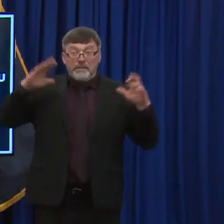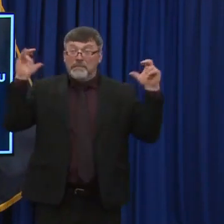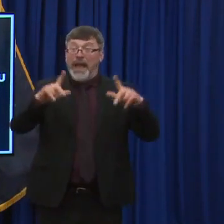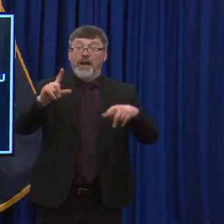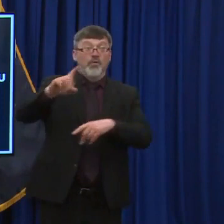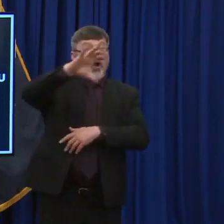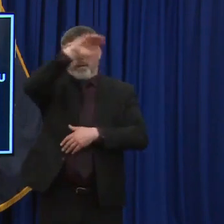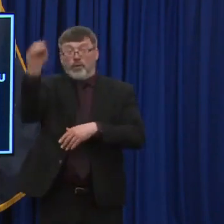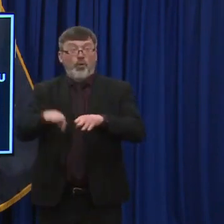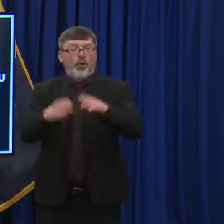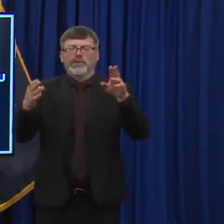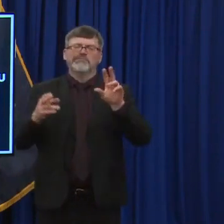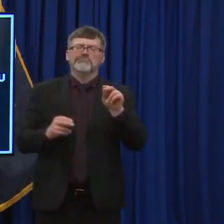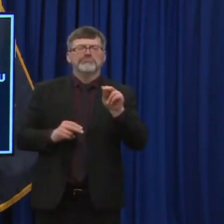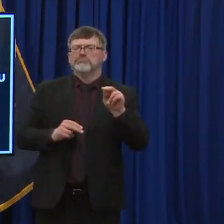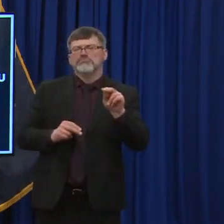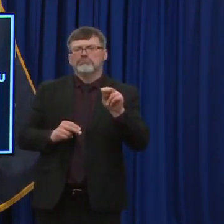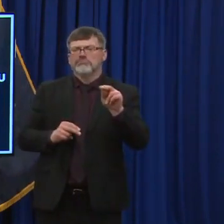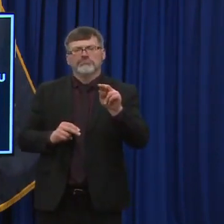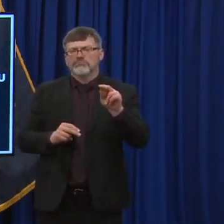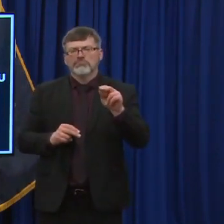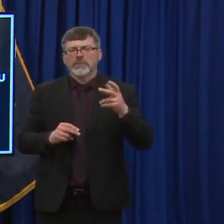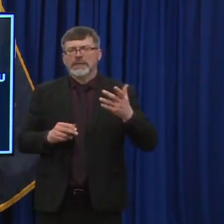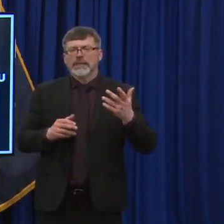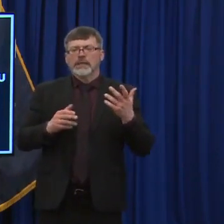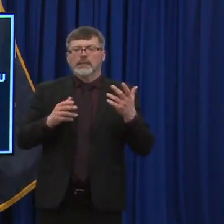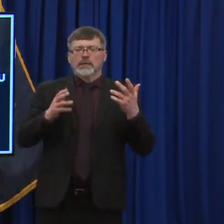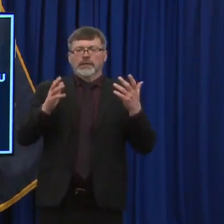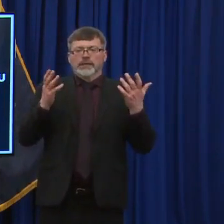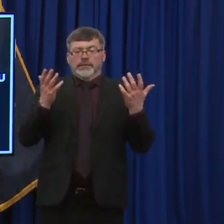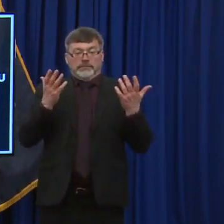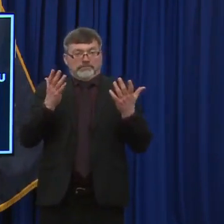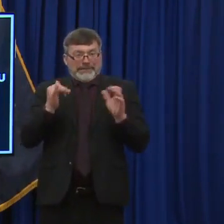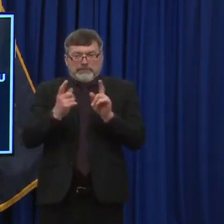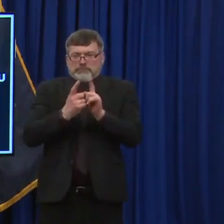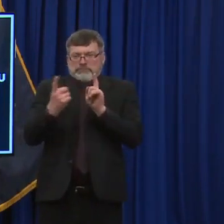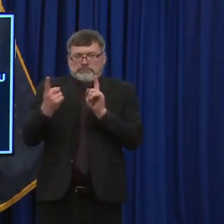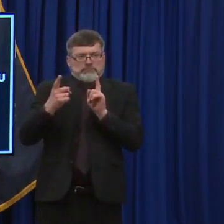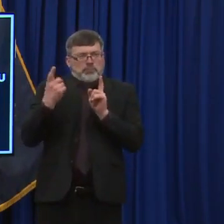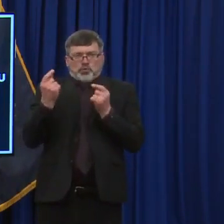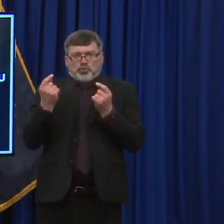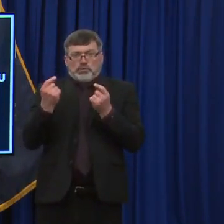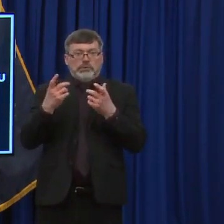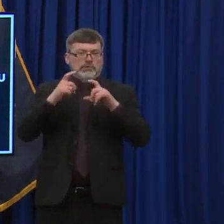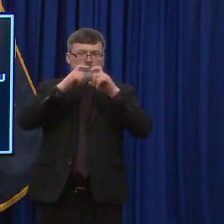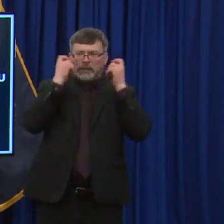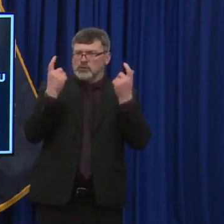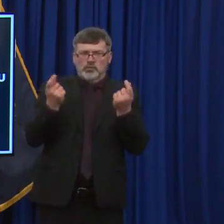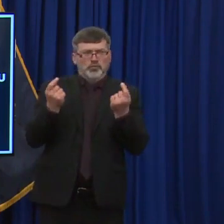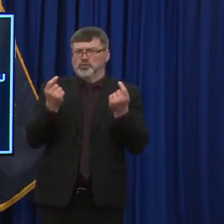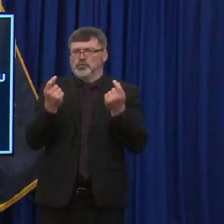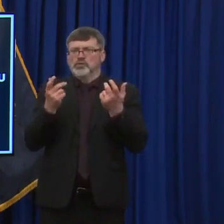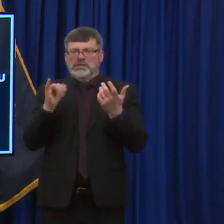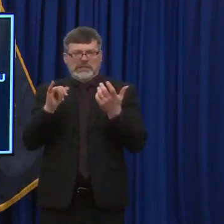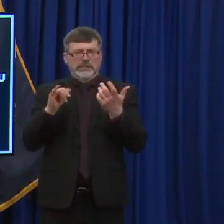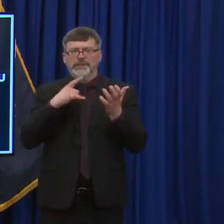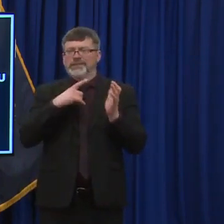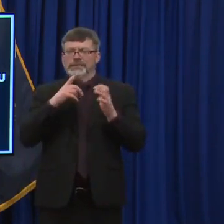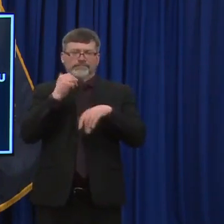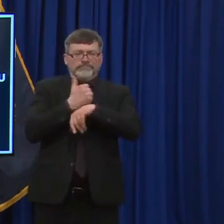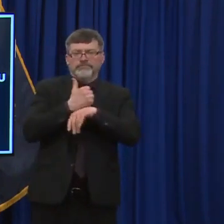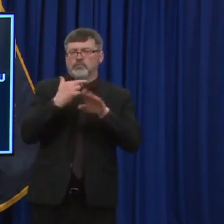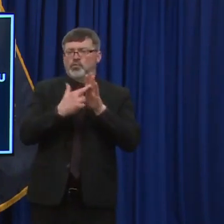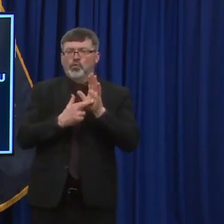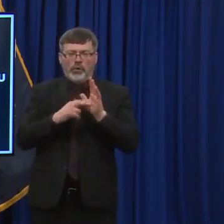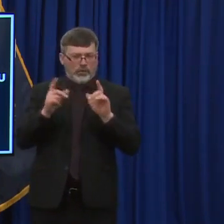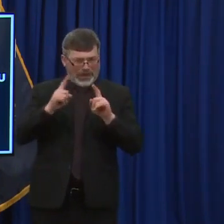addresses some of the issues of, uh, where social distancing and masking really needs to be, um, you know, adhere to, uh, to ensure that,